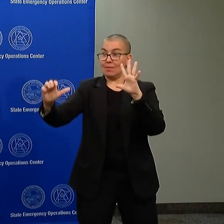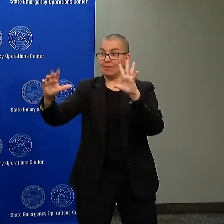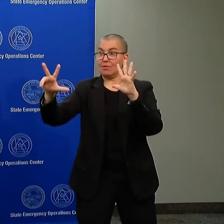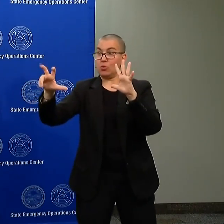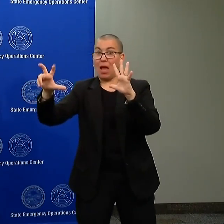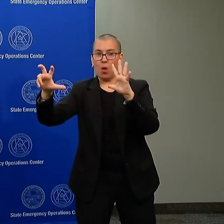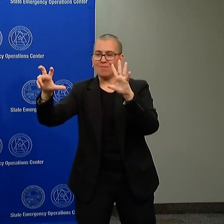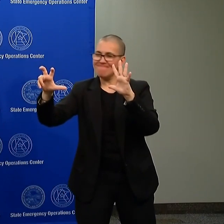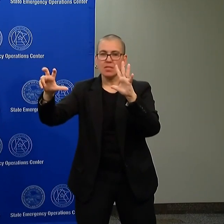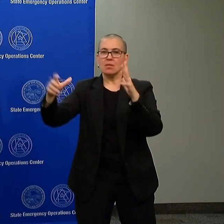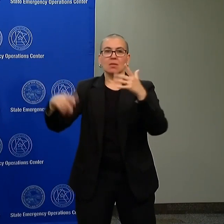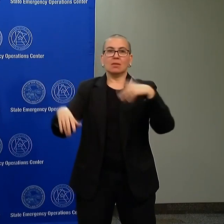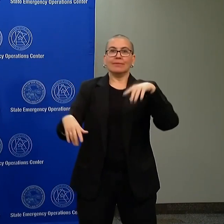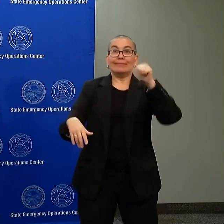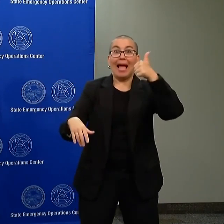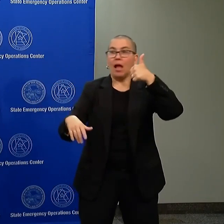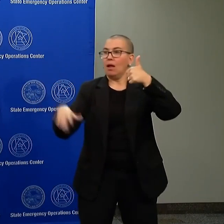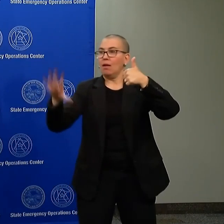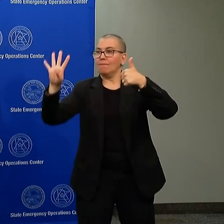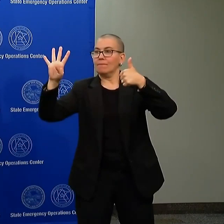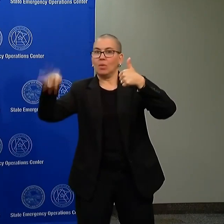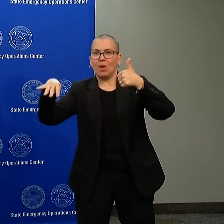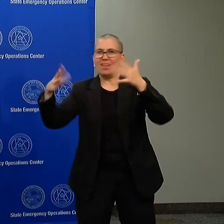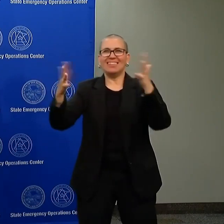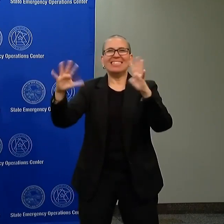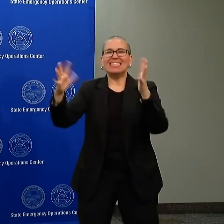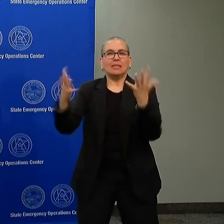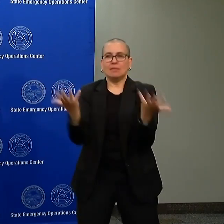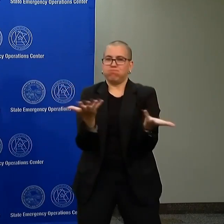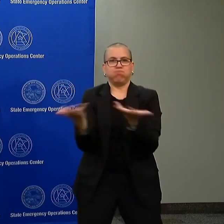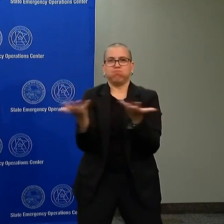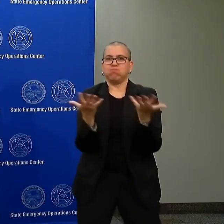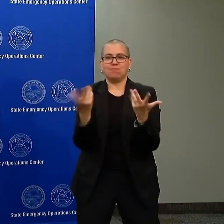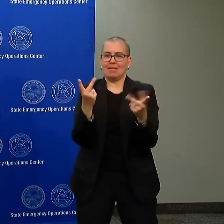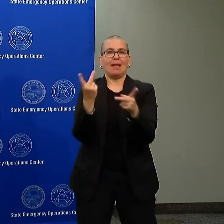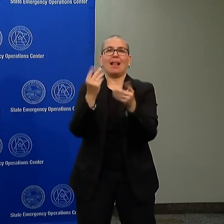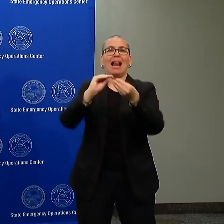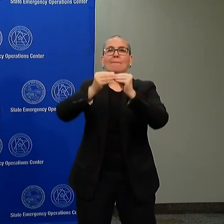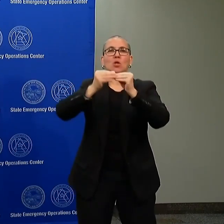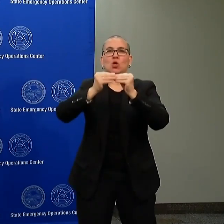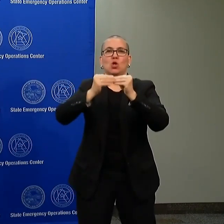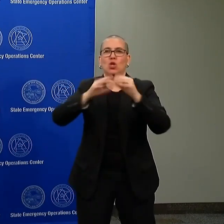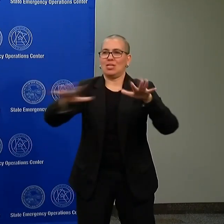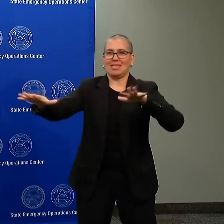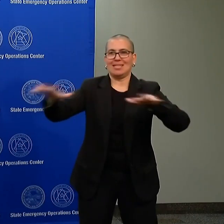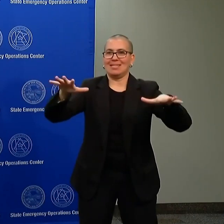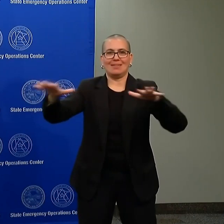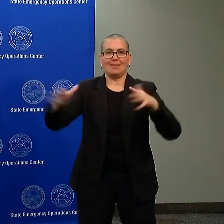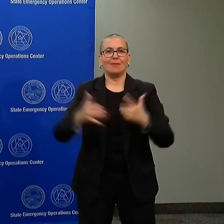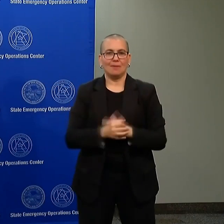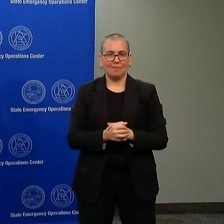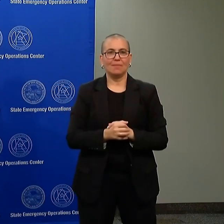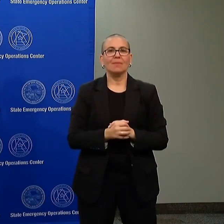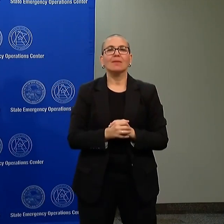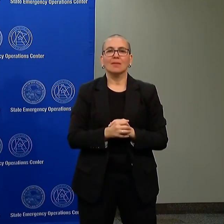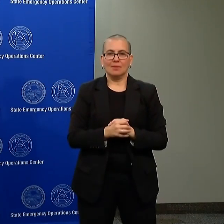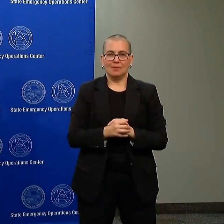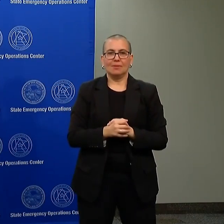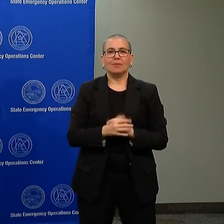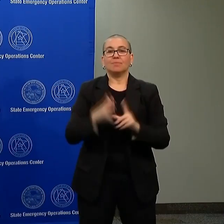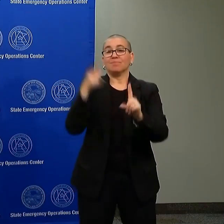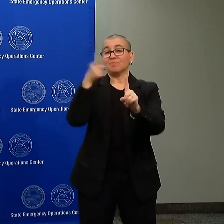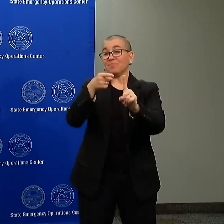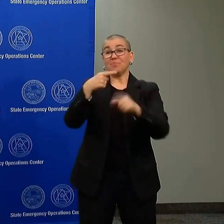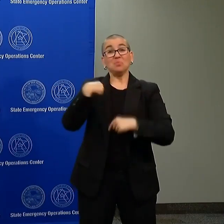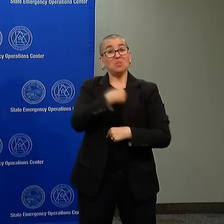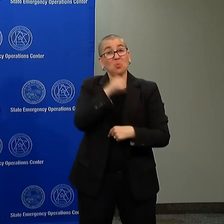from our chief Arredondo and requested assistance from the National Guard. We are very appreciative to have those resources. We